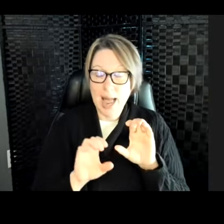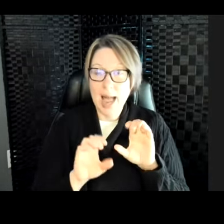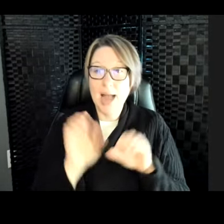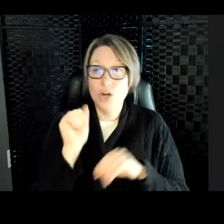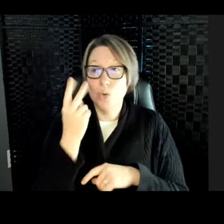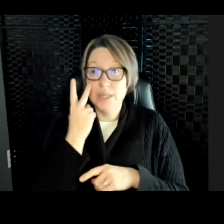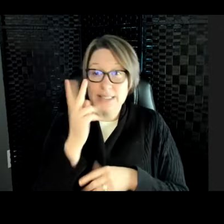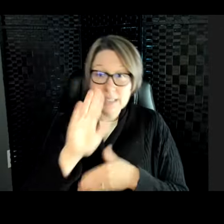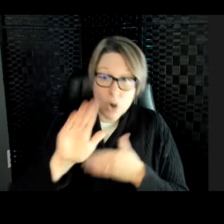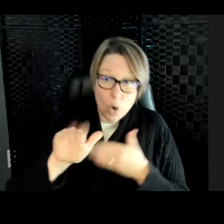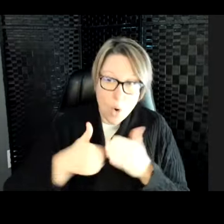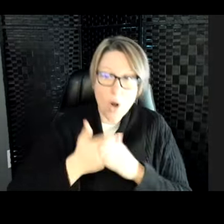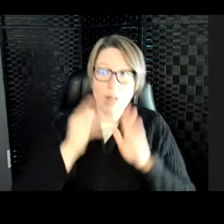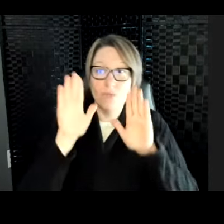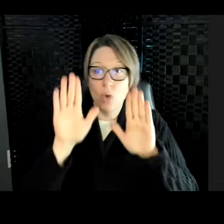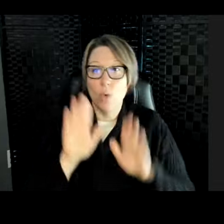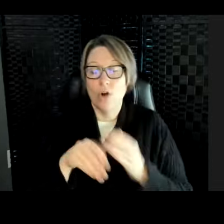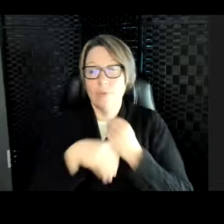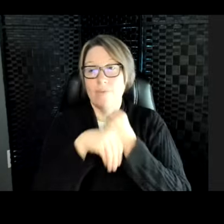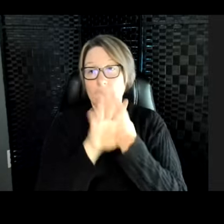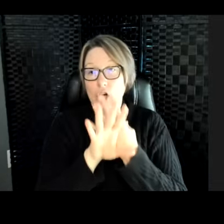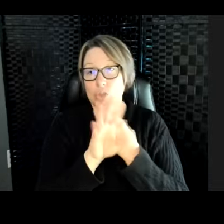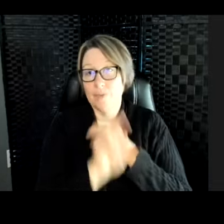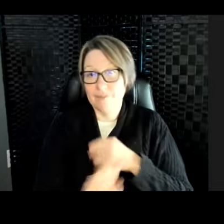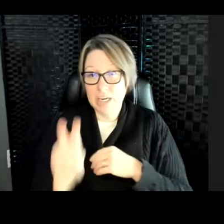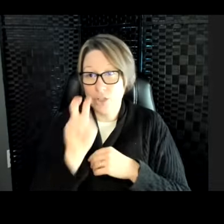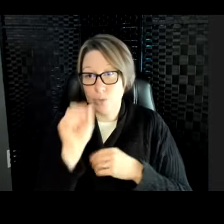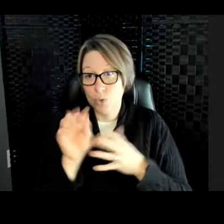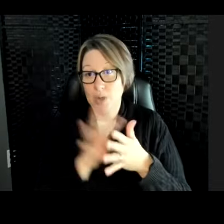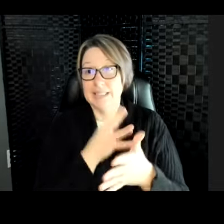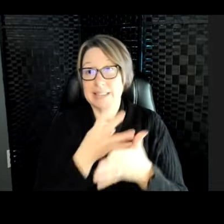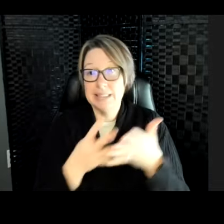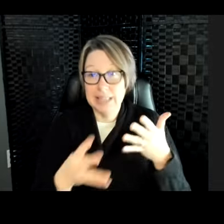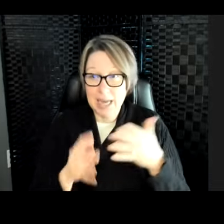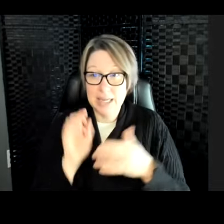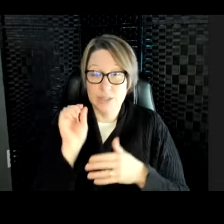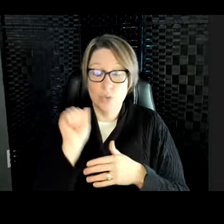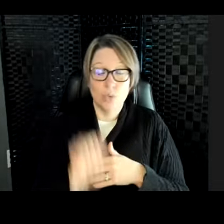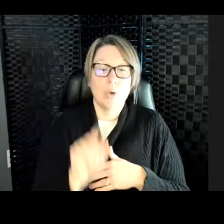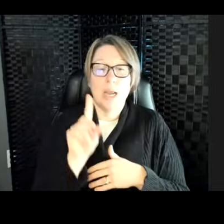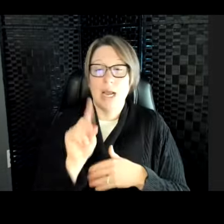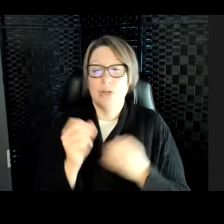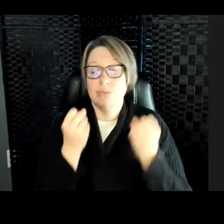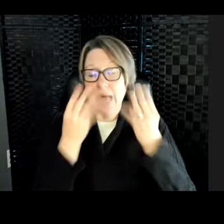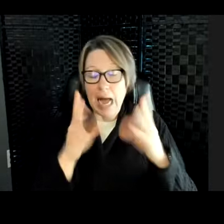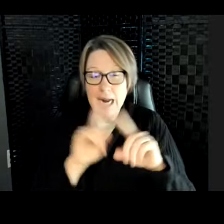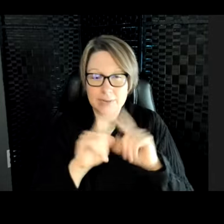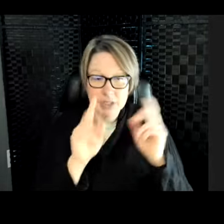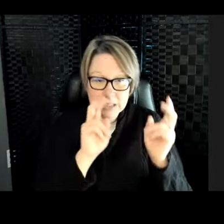of the wonderful virtual field trips. You can schedule with them. You can jump into so many different topics, learn about different animals.